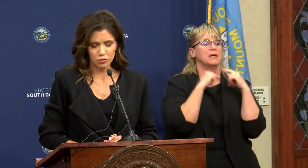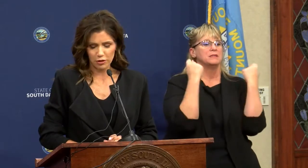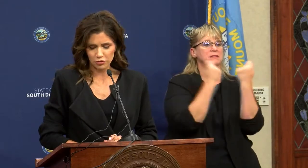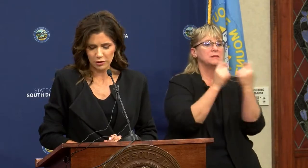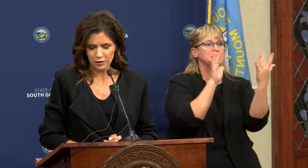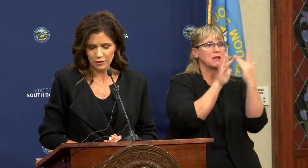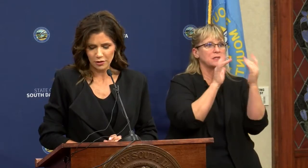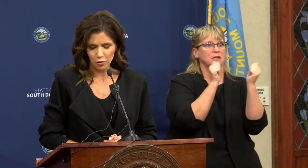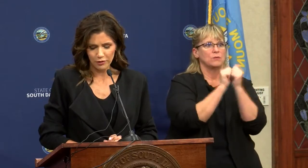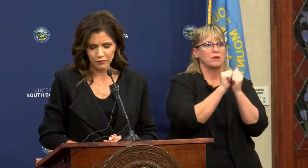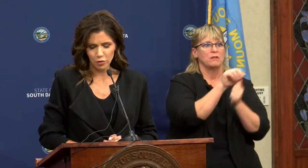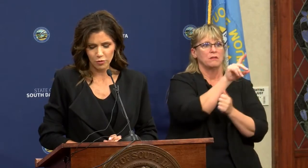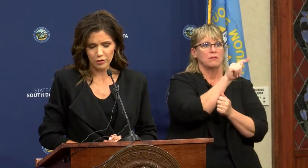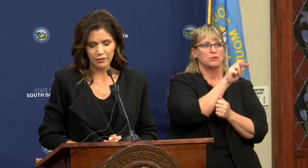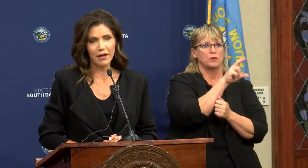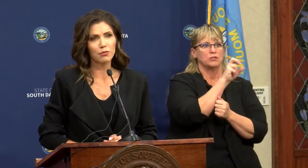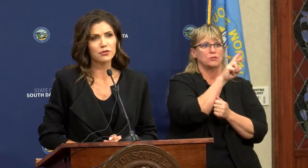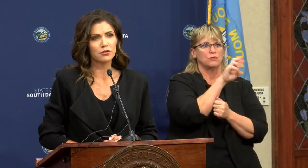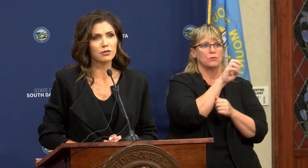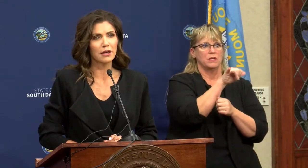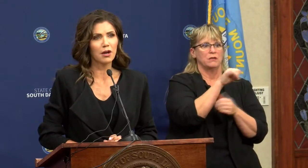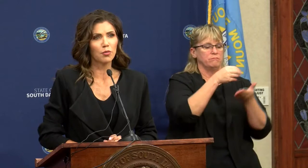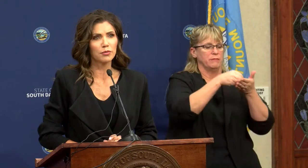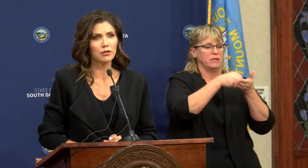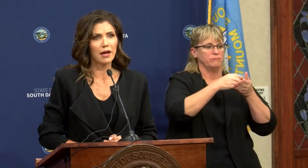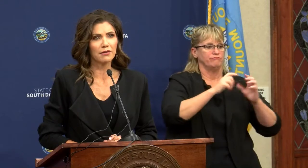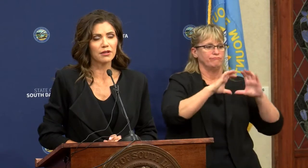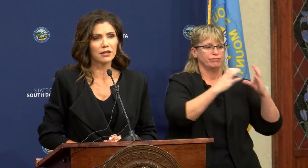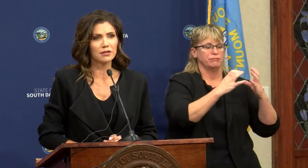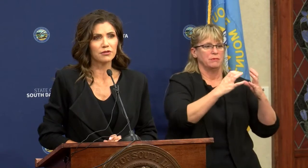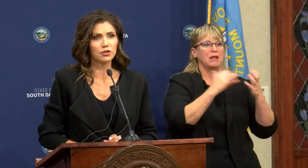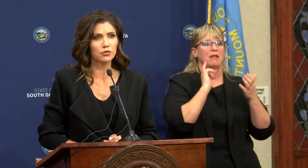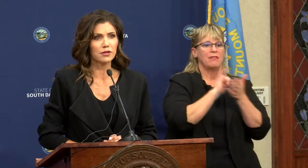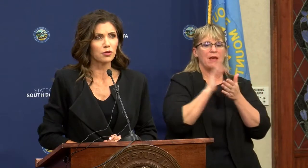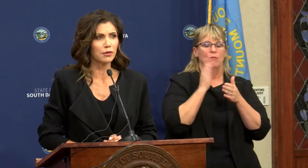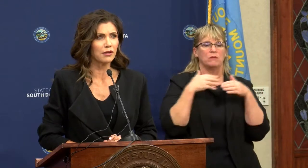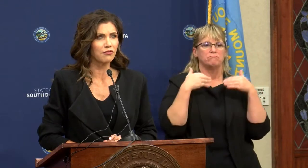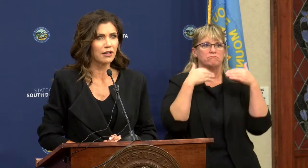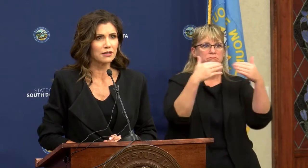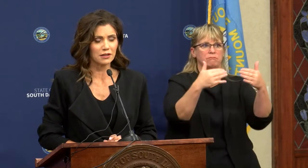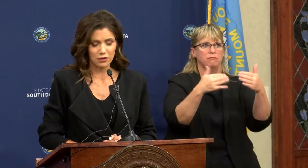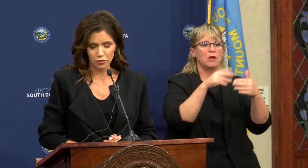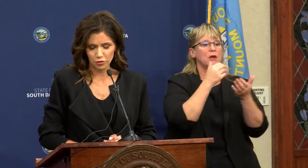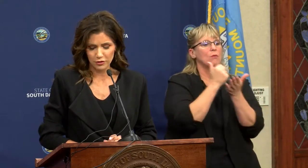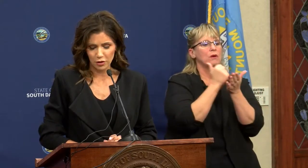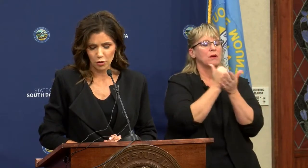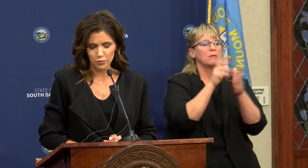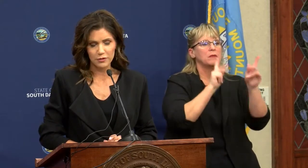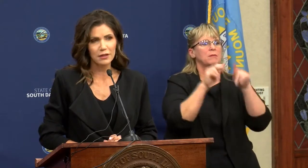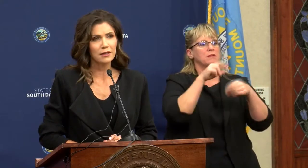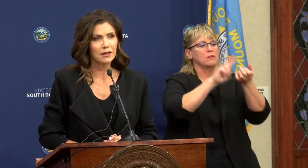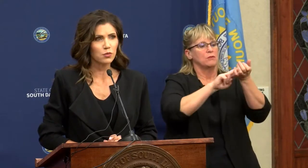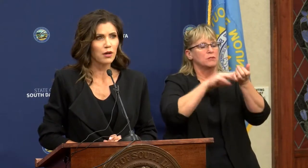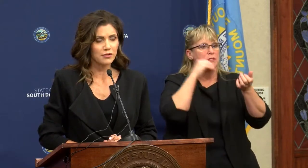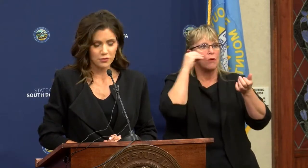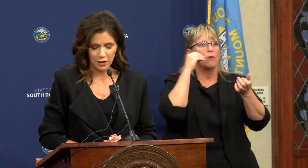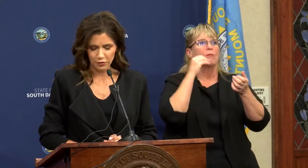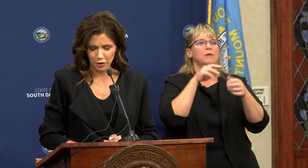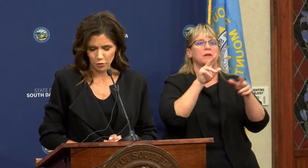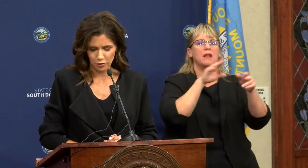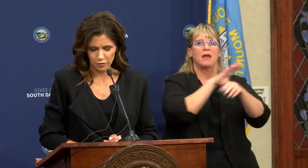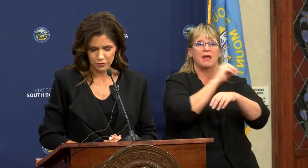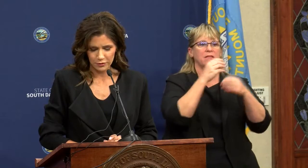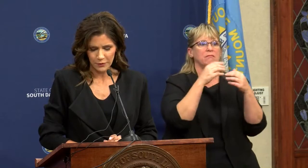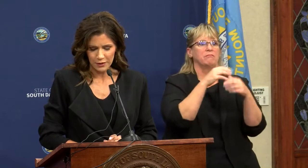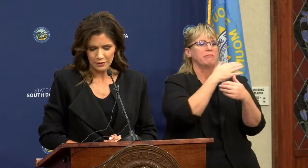in touch with Treasury going forward, and that will certainly help a lot of the individuals that are being affected in our nursing homes as well as those